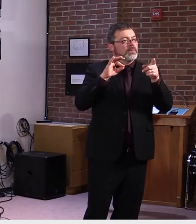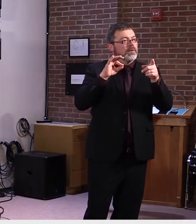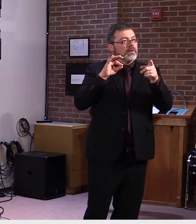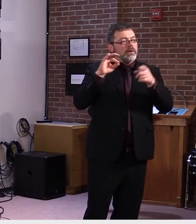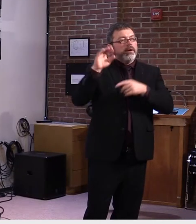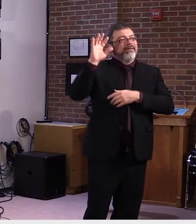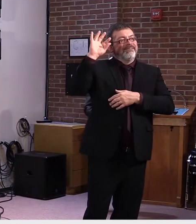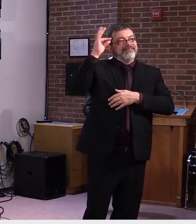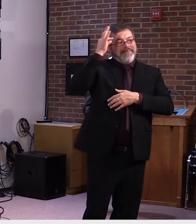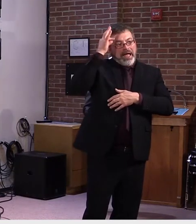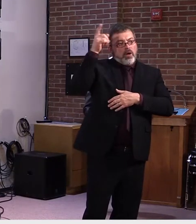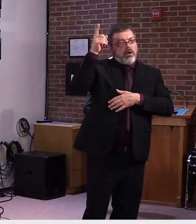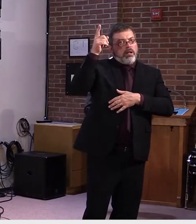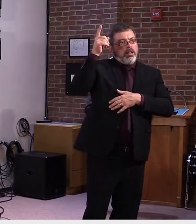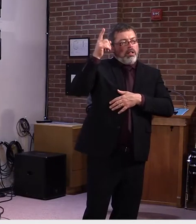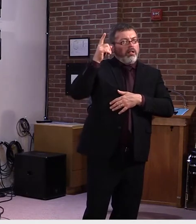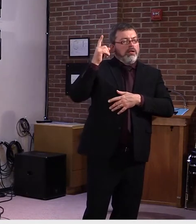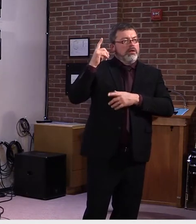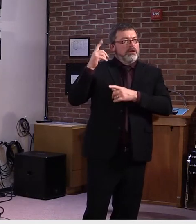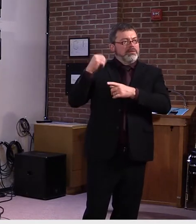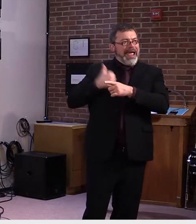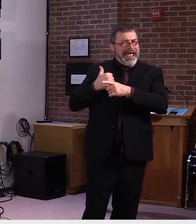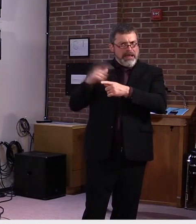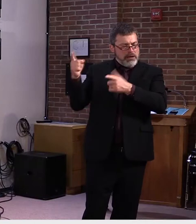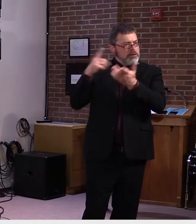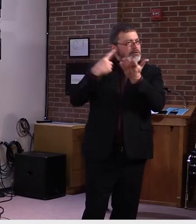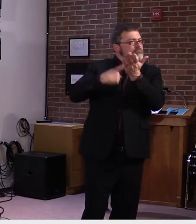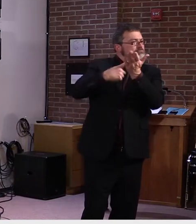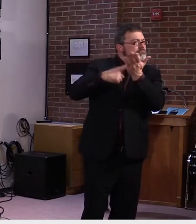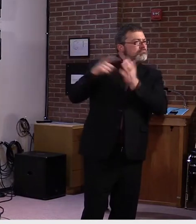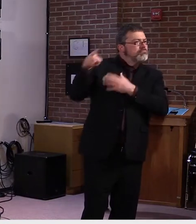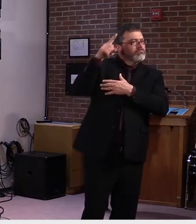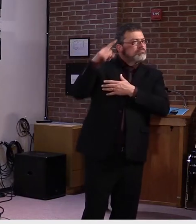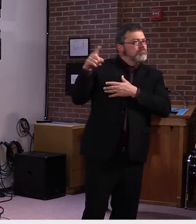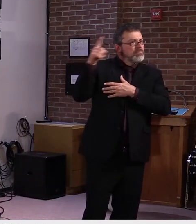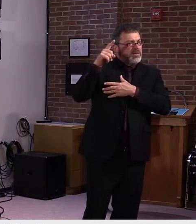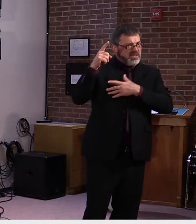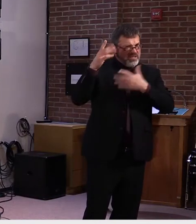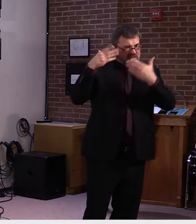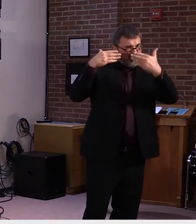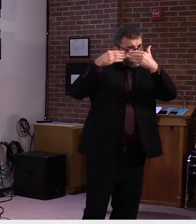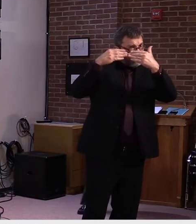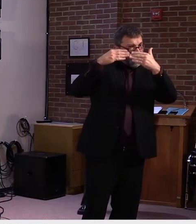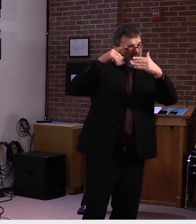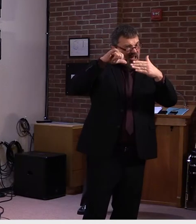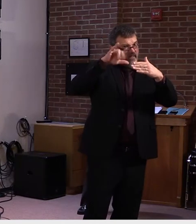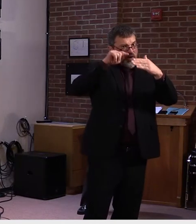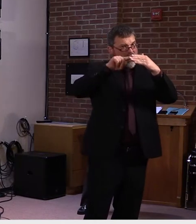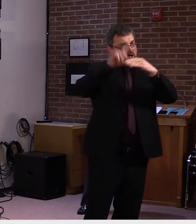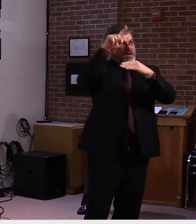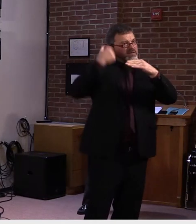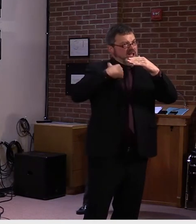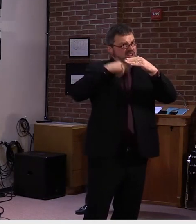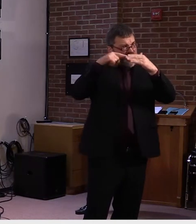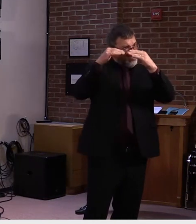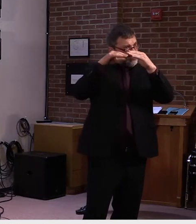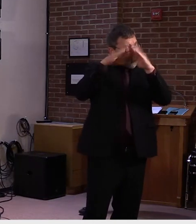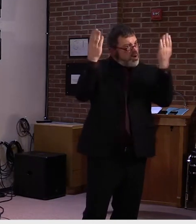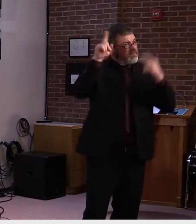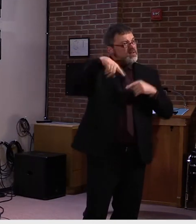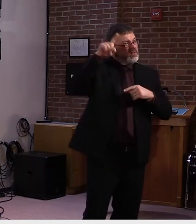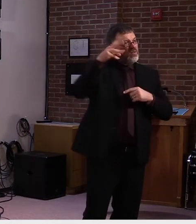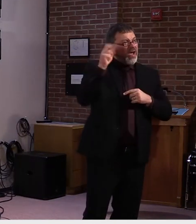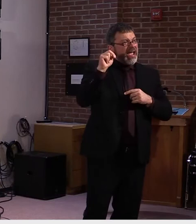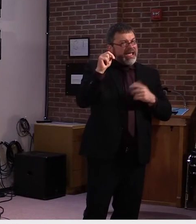on when the but the border's going to open up? Because obviously, with fall coming. Yeah. No, I mean,